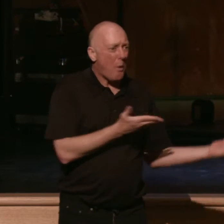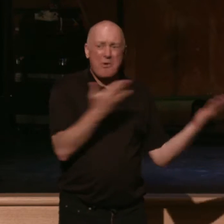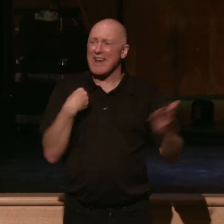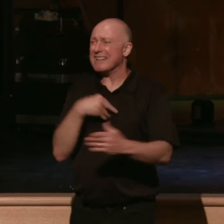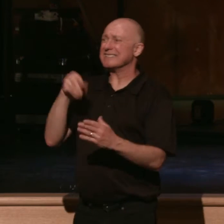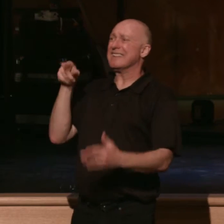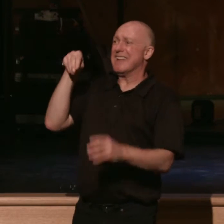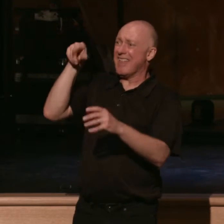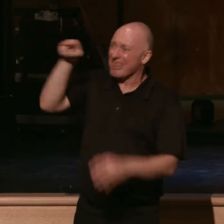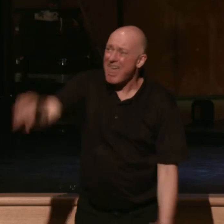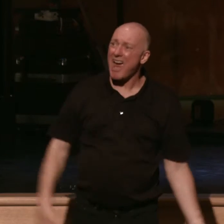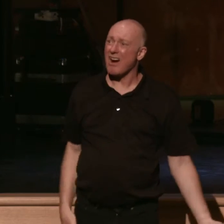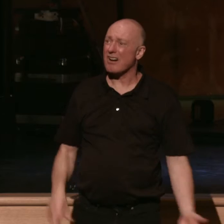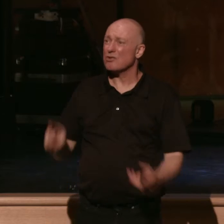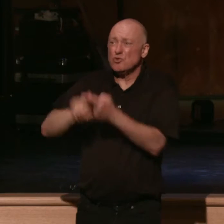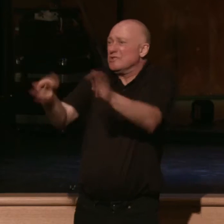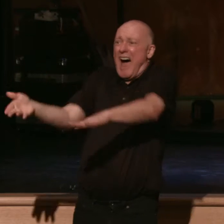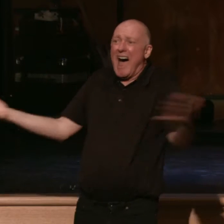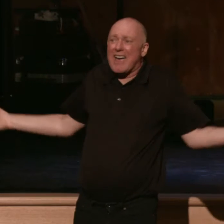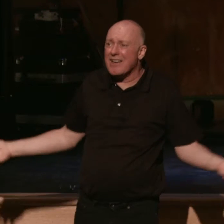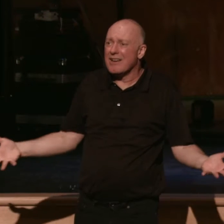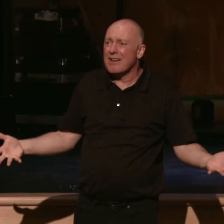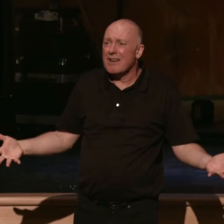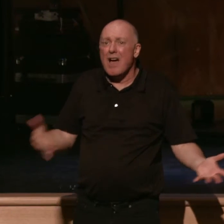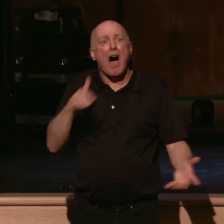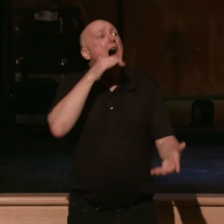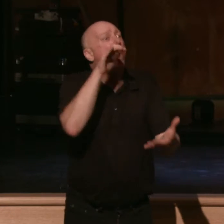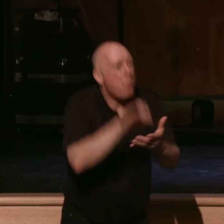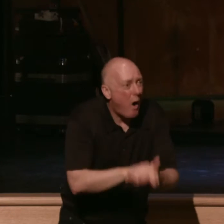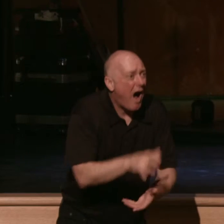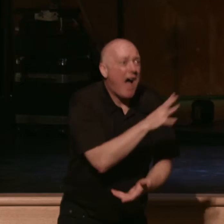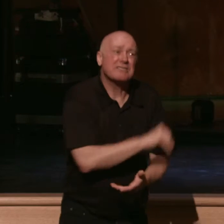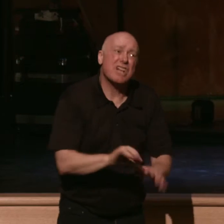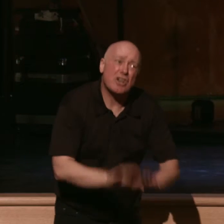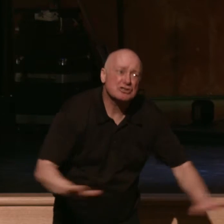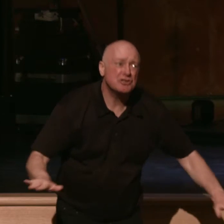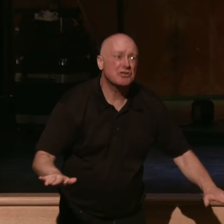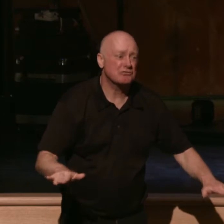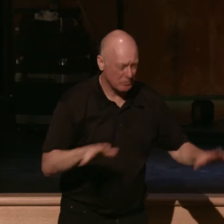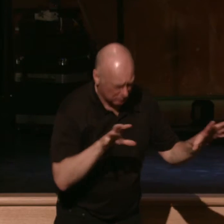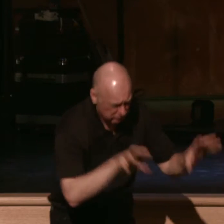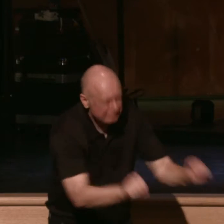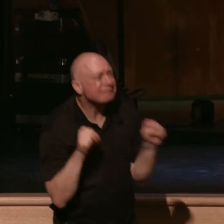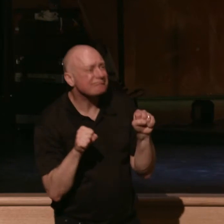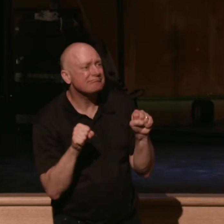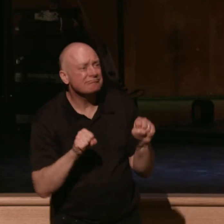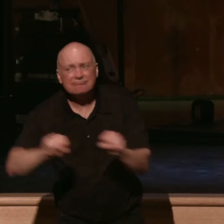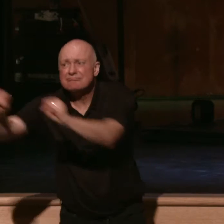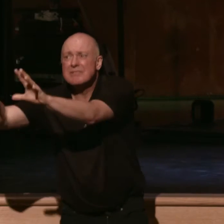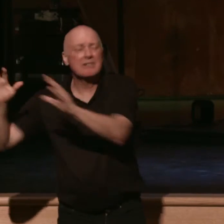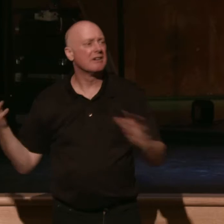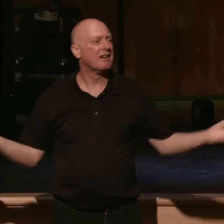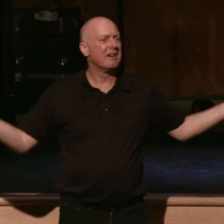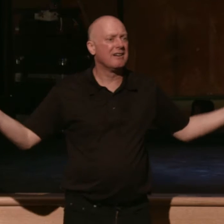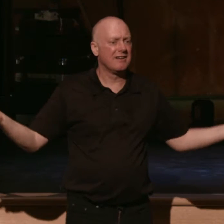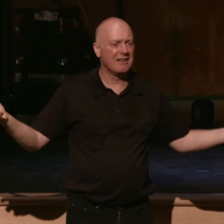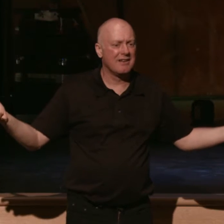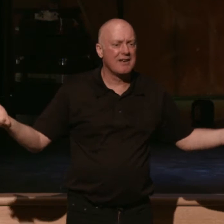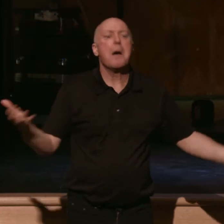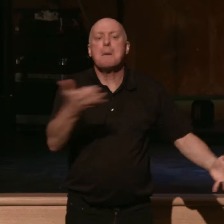to fall by the sword? Our wives and our little ones will become a prey. Would it not be better for us to